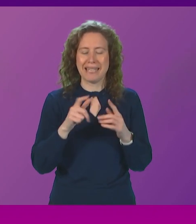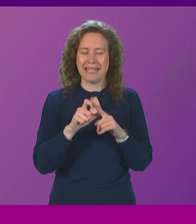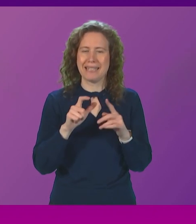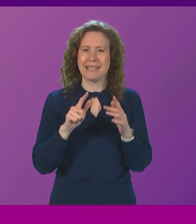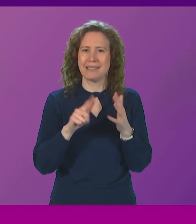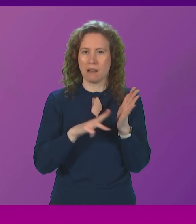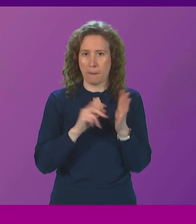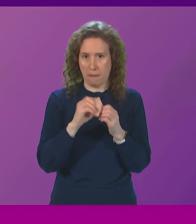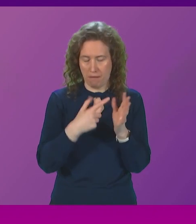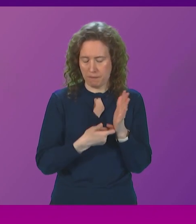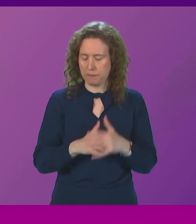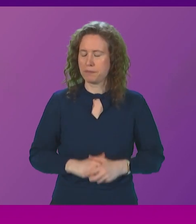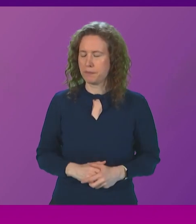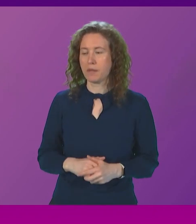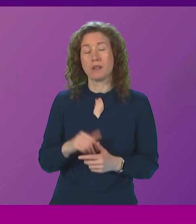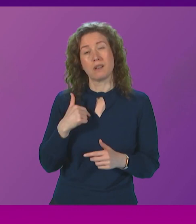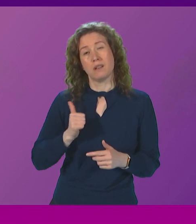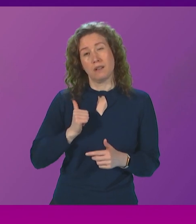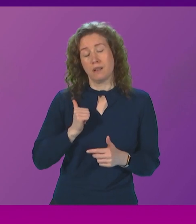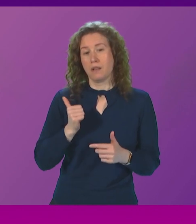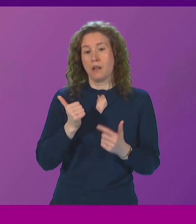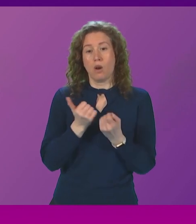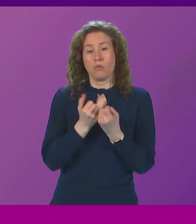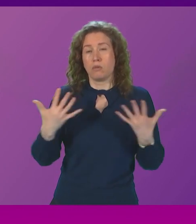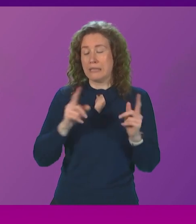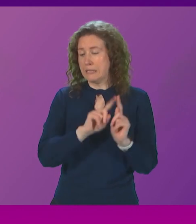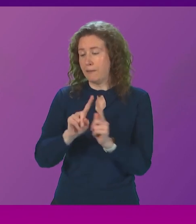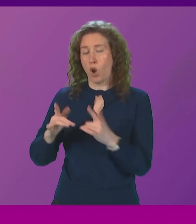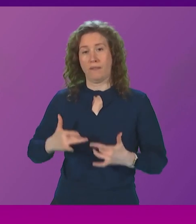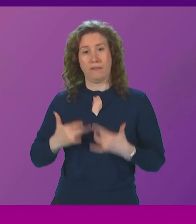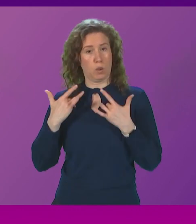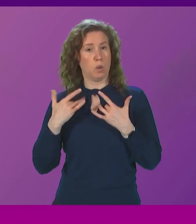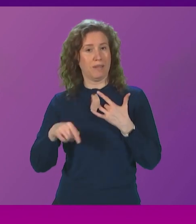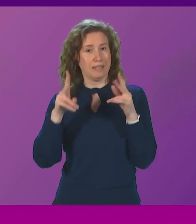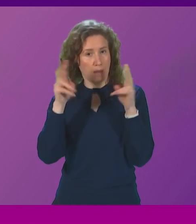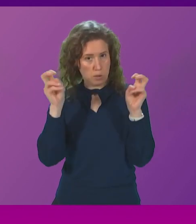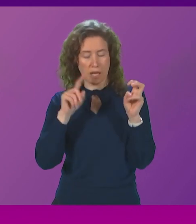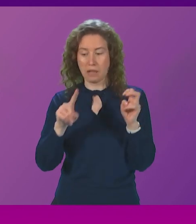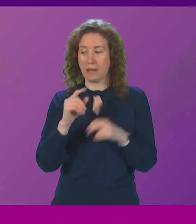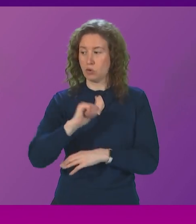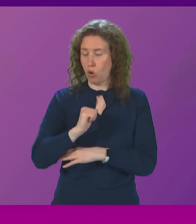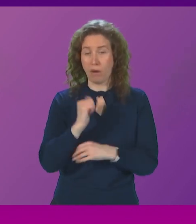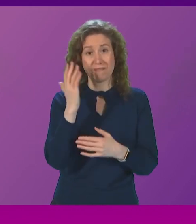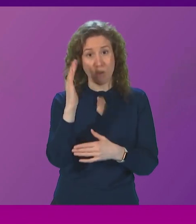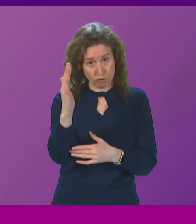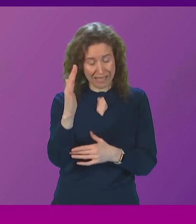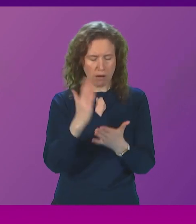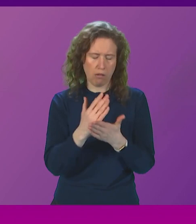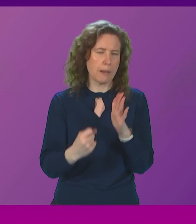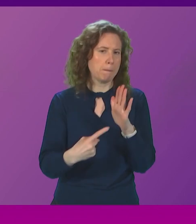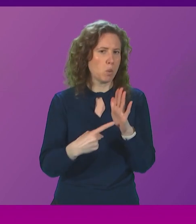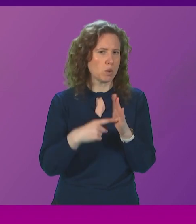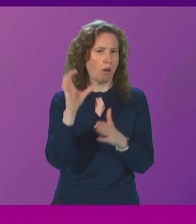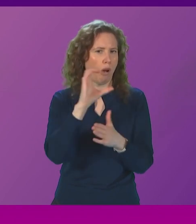officer as is to be expected there are a range of opinions on this subject but Scotland's forests are an important carbon